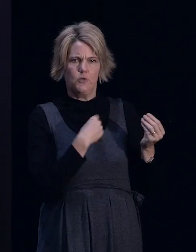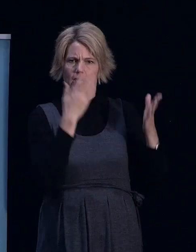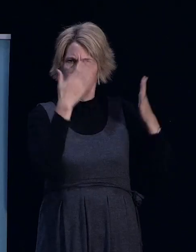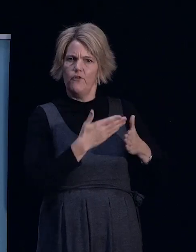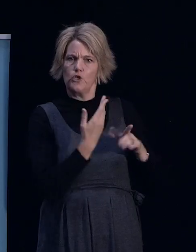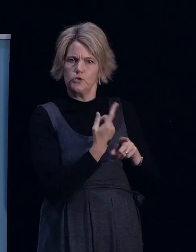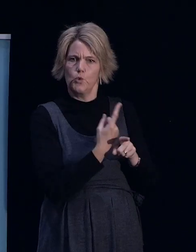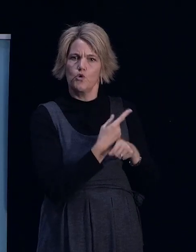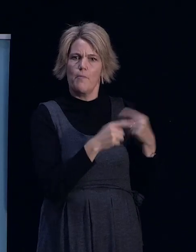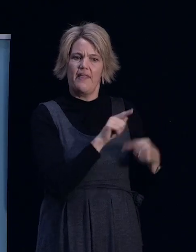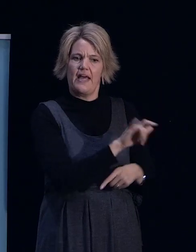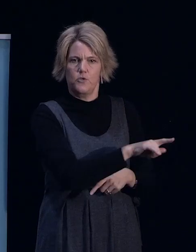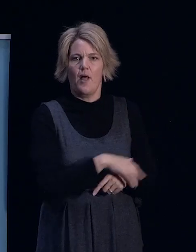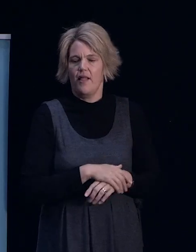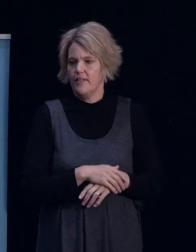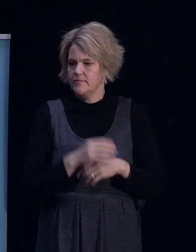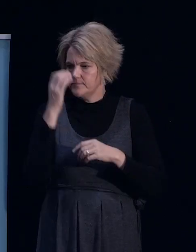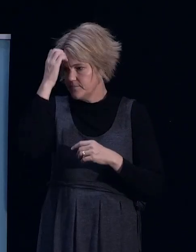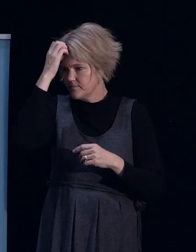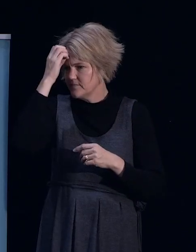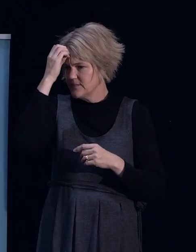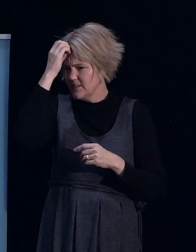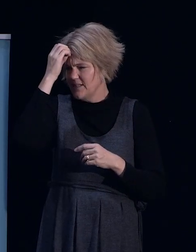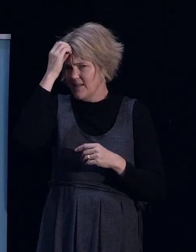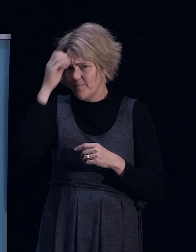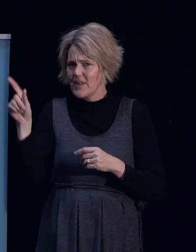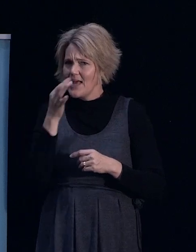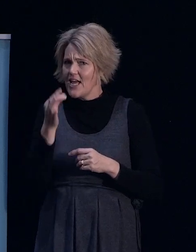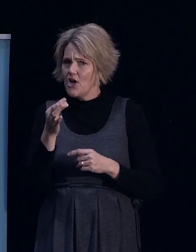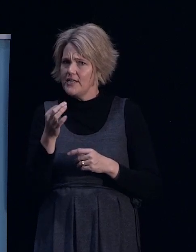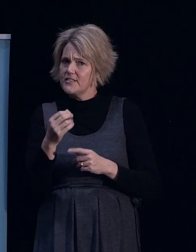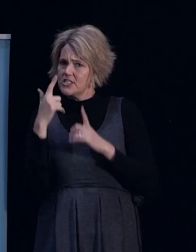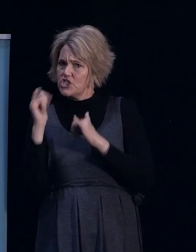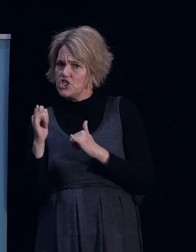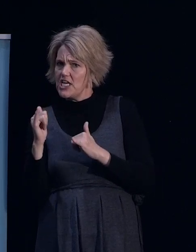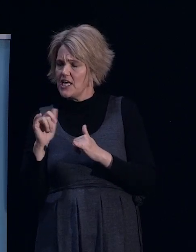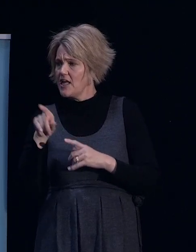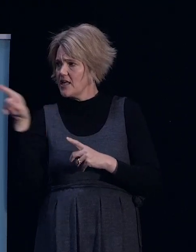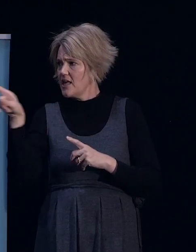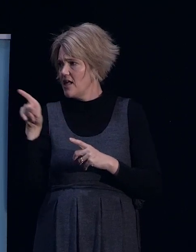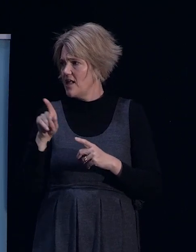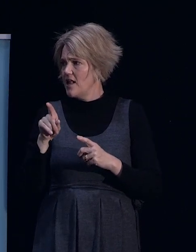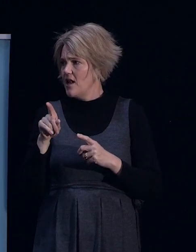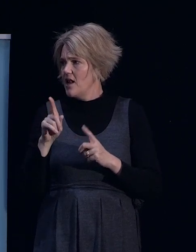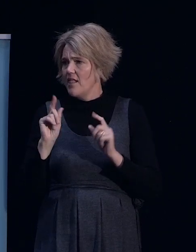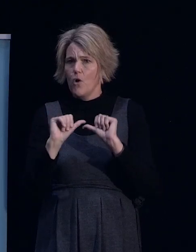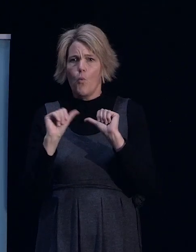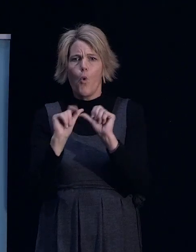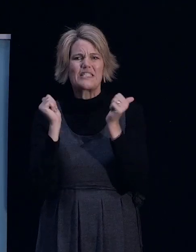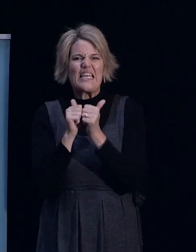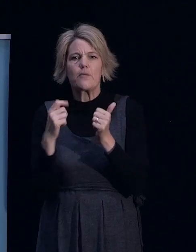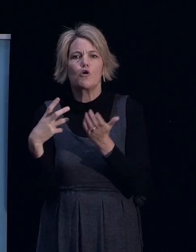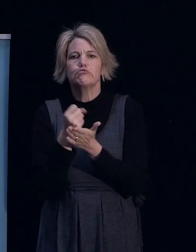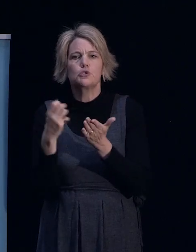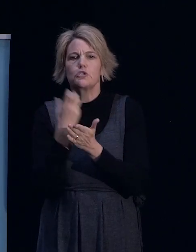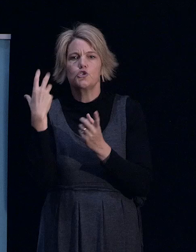what I'd just like to do is just check with each bank, the kind of teams or resources that they've got available. We'll just